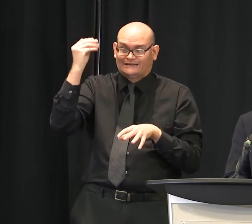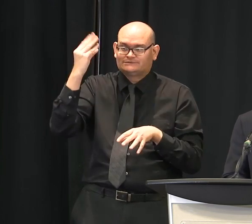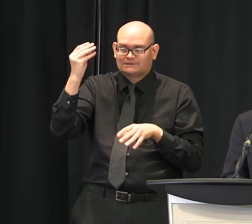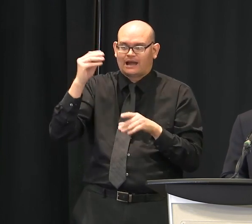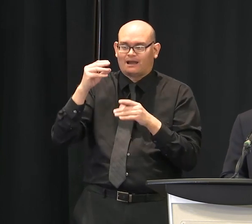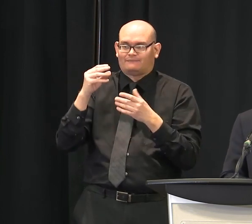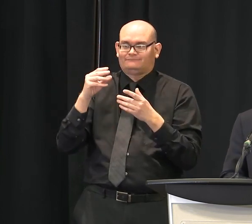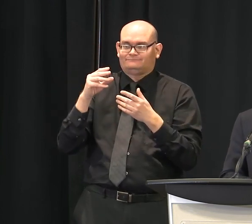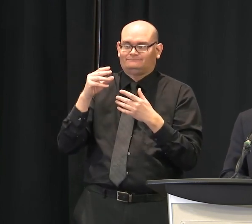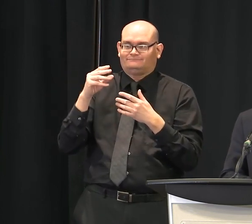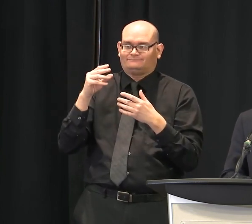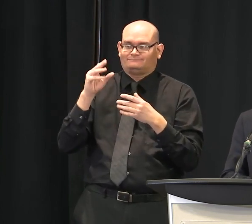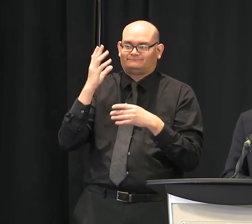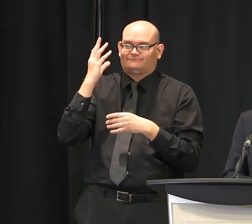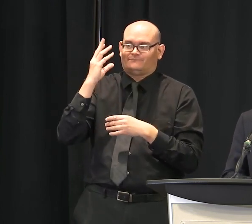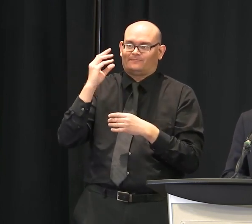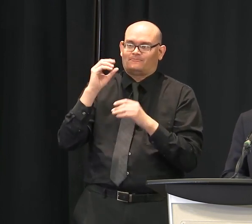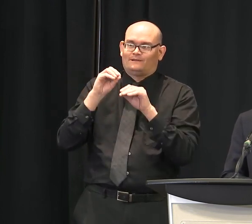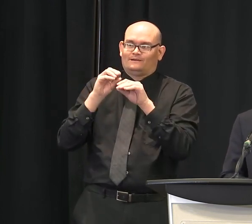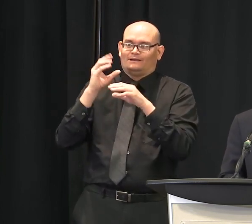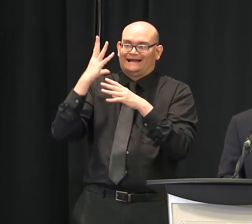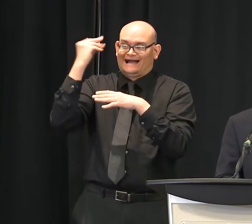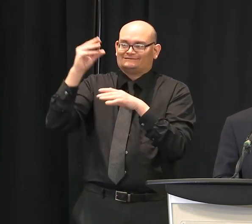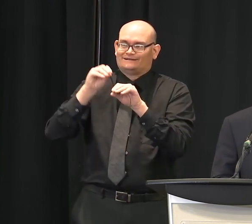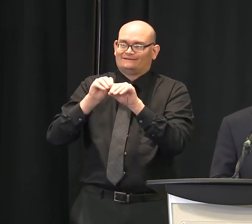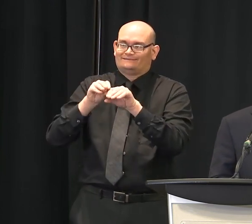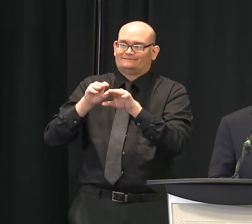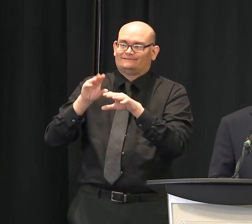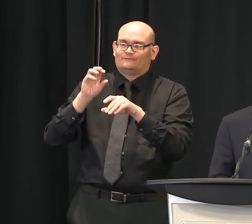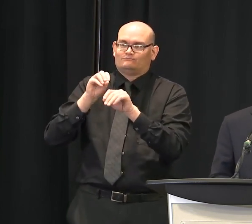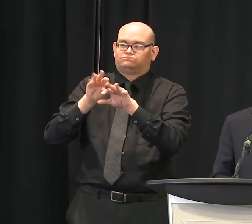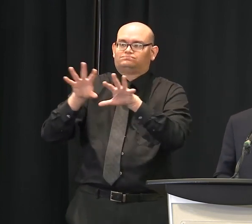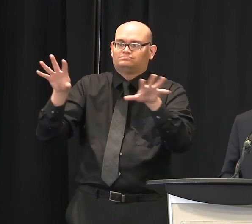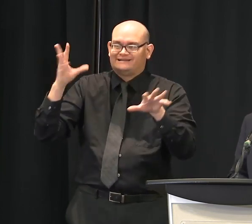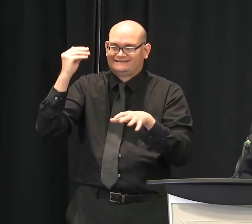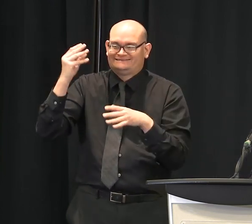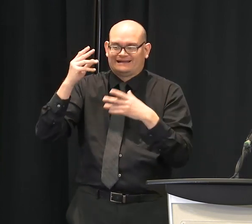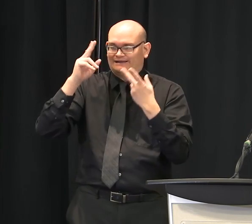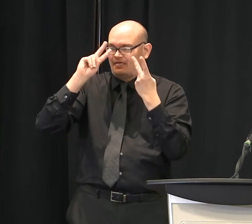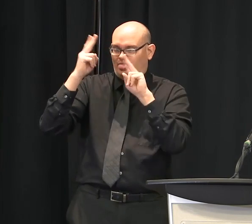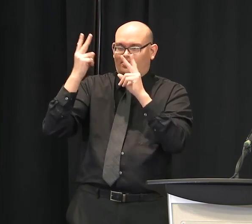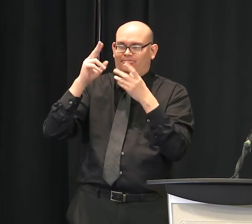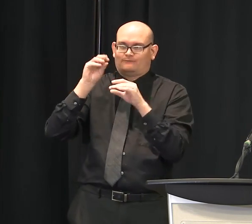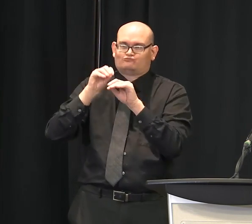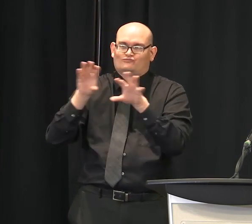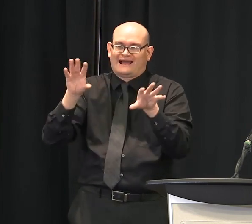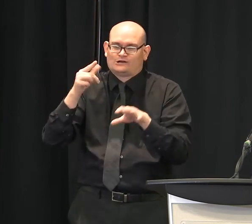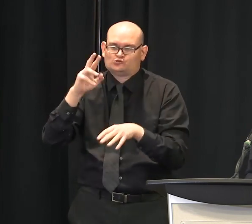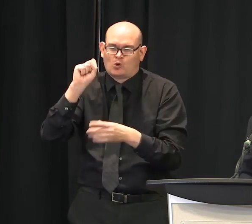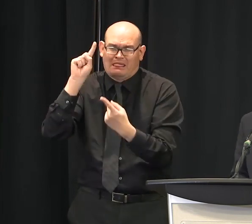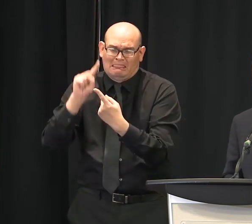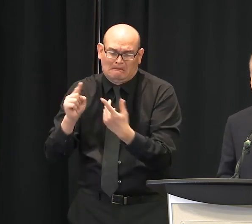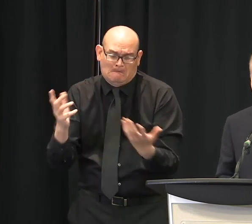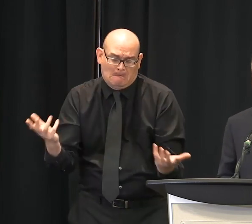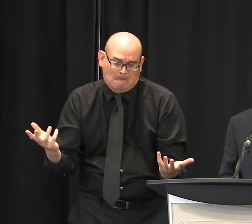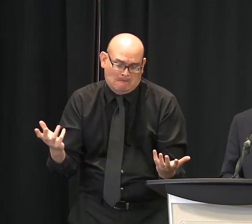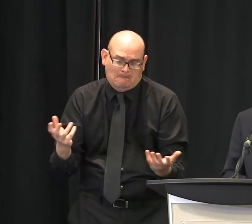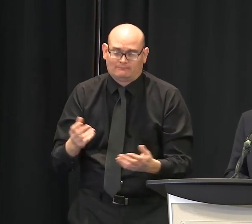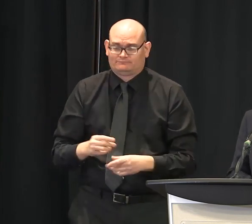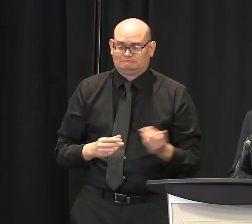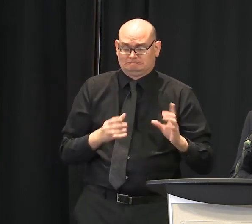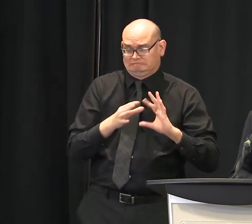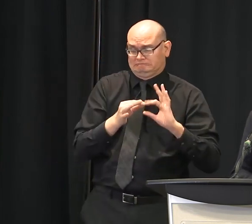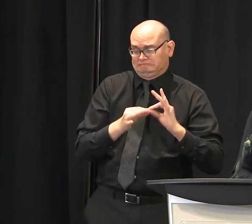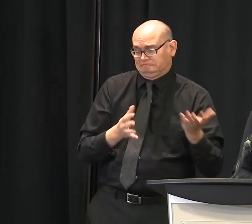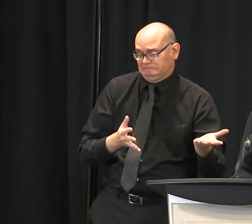Mr. Mayor, I've got a couple of questions for you and then a couple for the health officials, if that's okay. If anybody wants to jump in, I'll move out of the way for turns. Jane